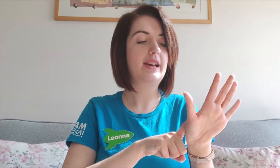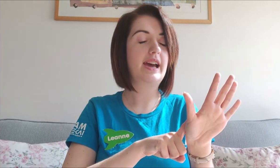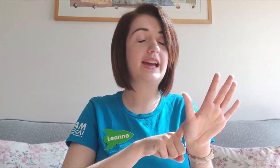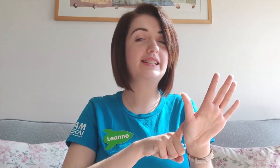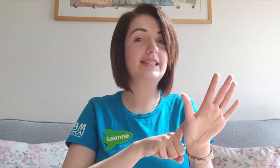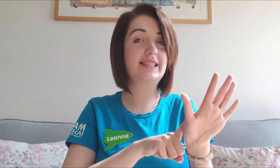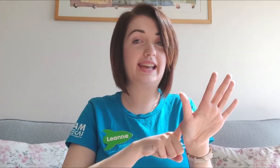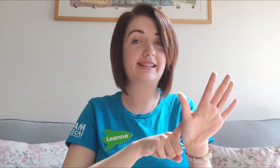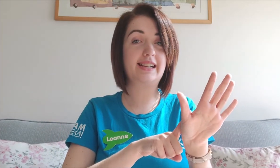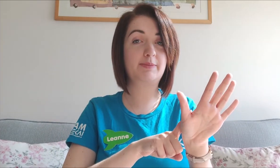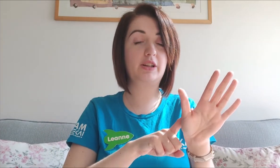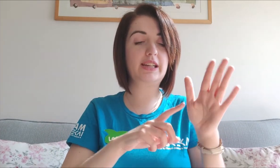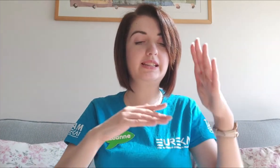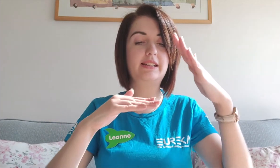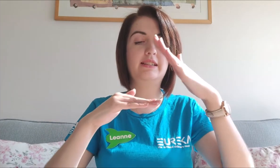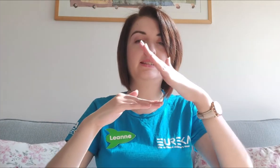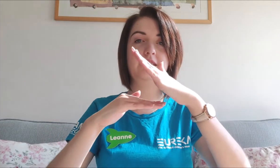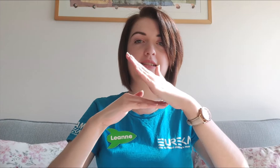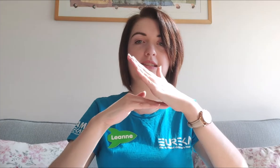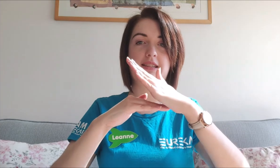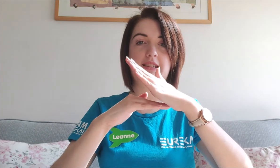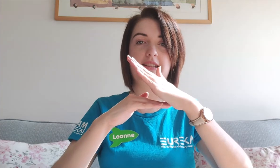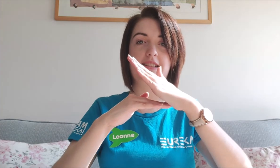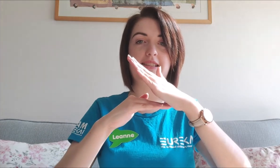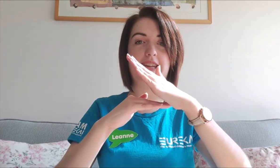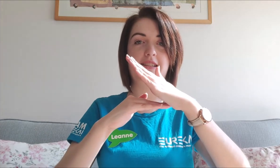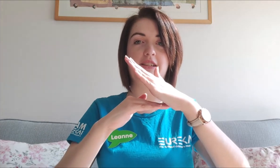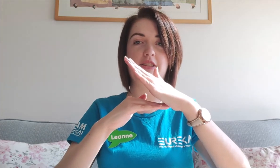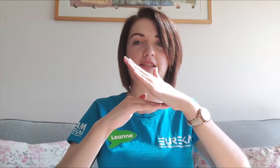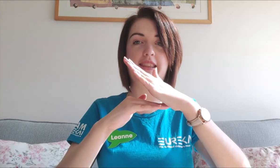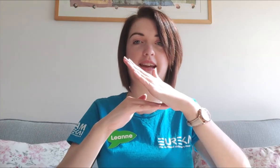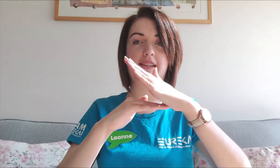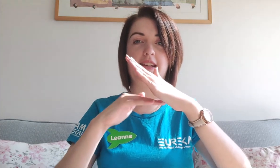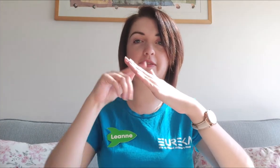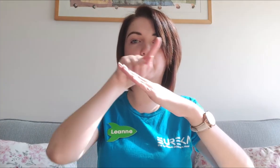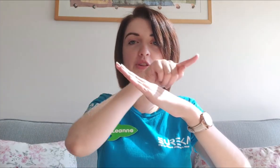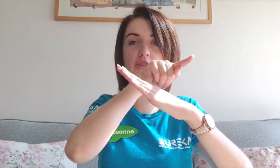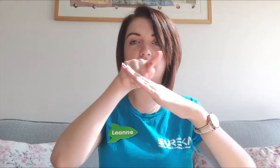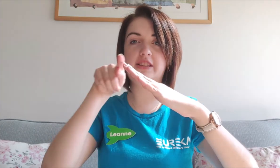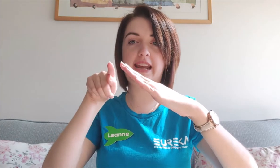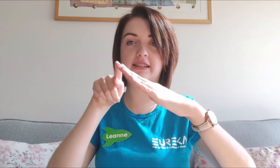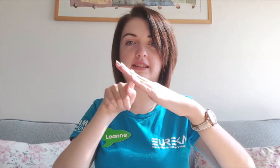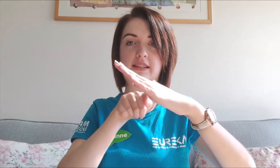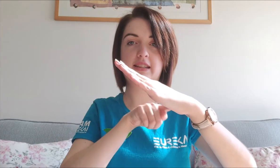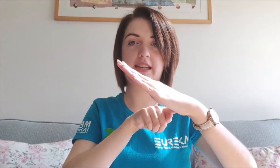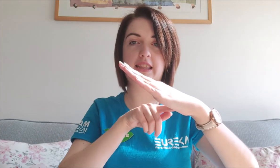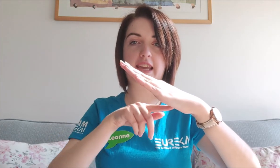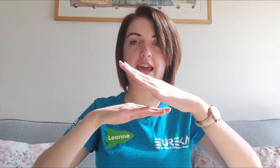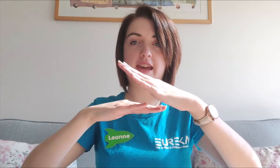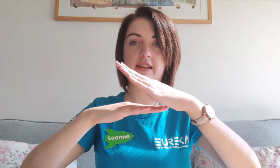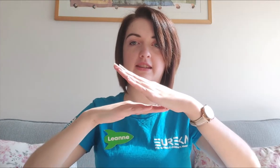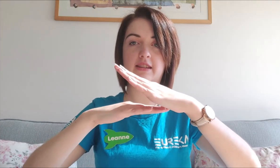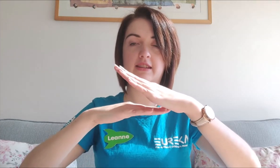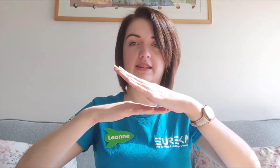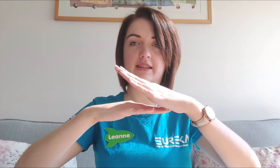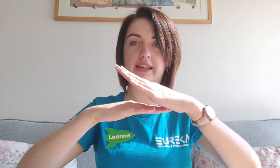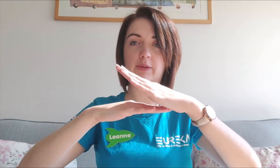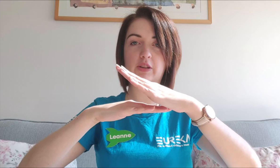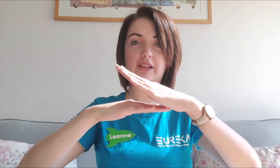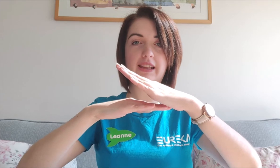And Z, last but not least, Z, just like that. If you could draw a Z in the air, it would look like